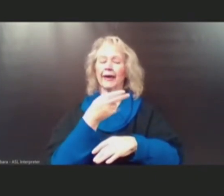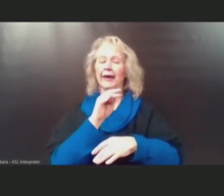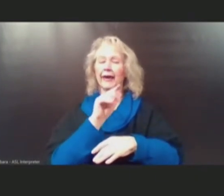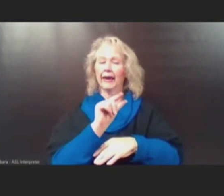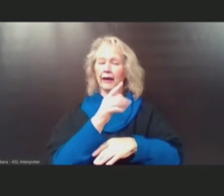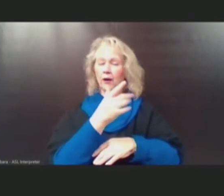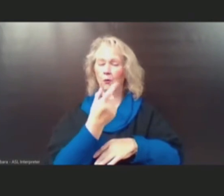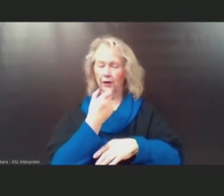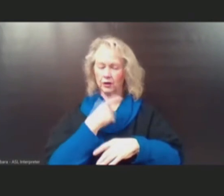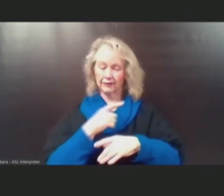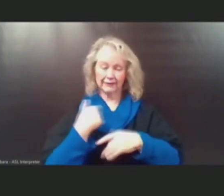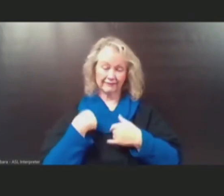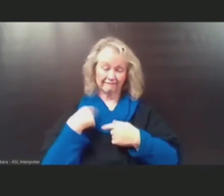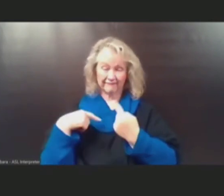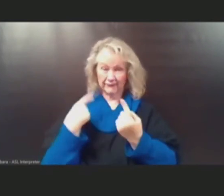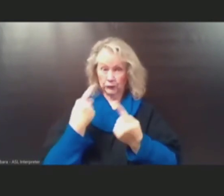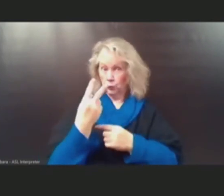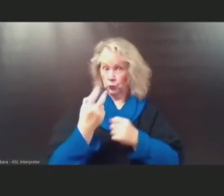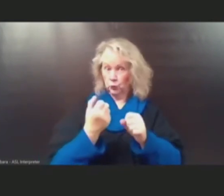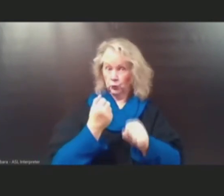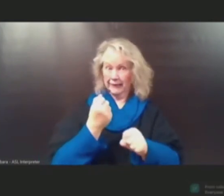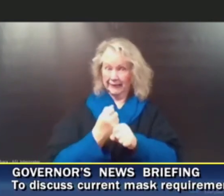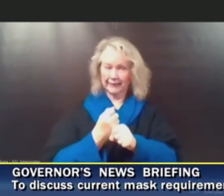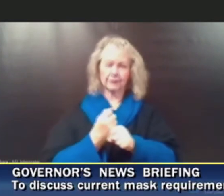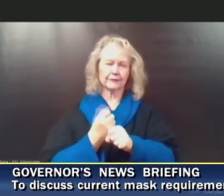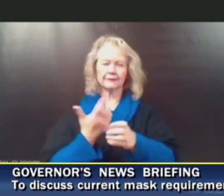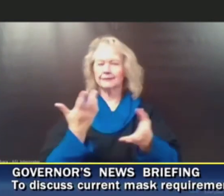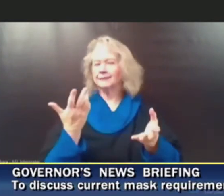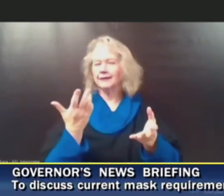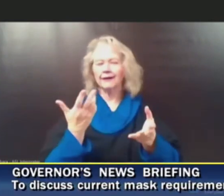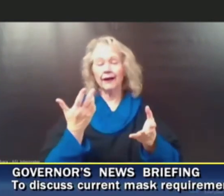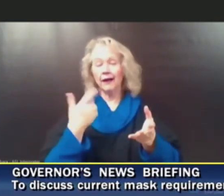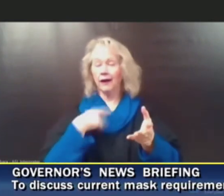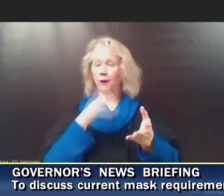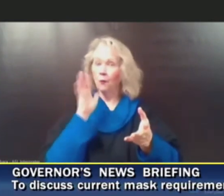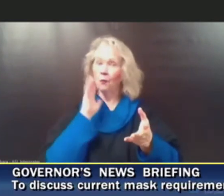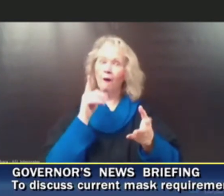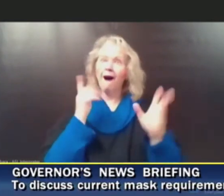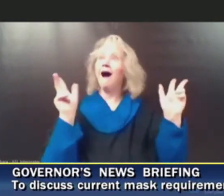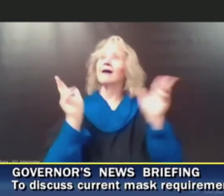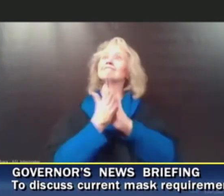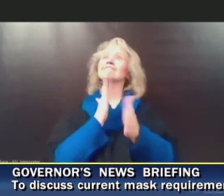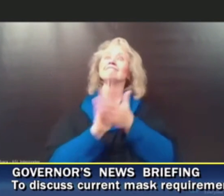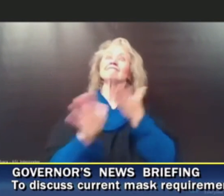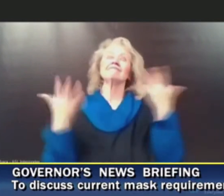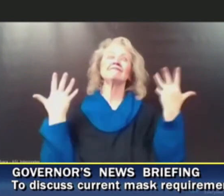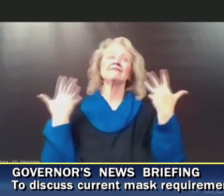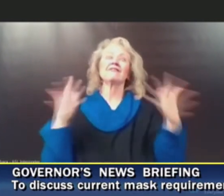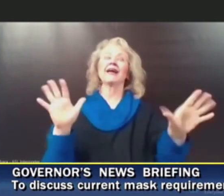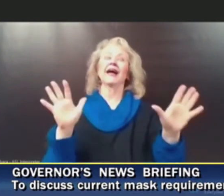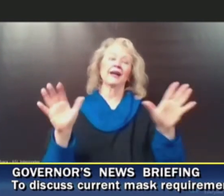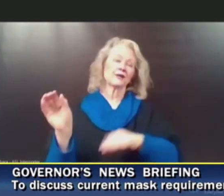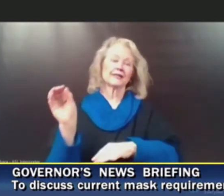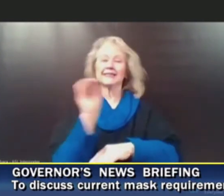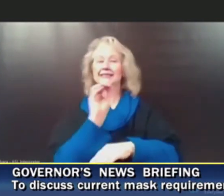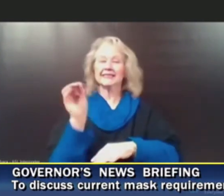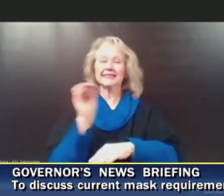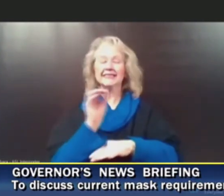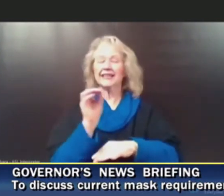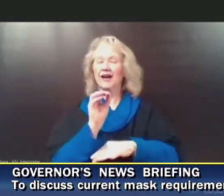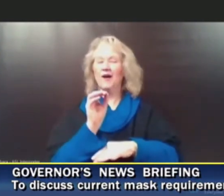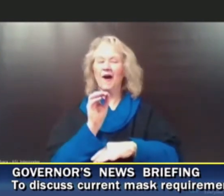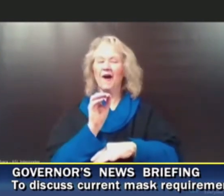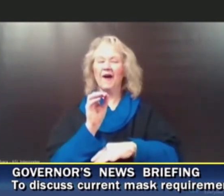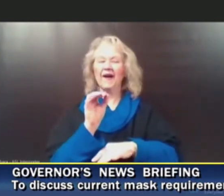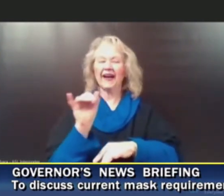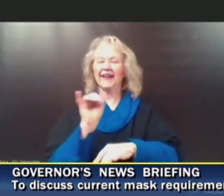We're two years into this thing and you're not going to get an all clear sign. There's not going to be a day where they say we have zero infection. Yippee, we can